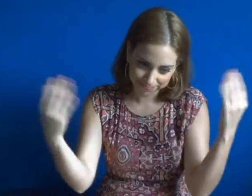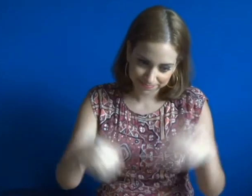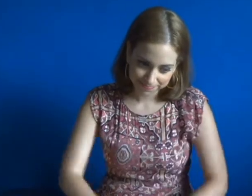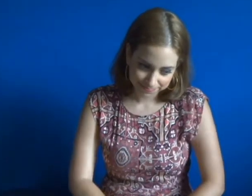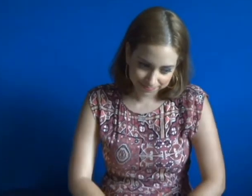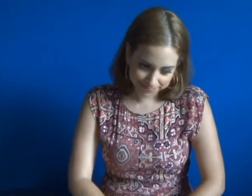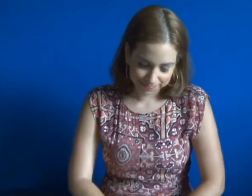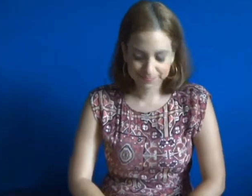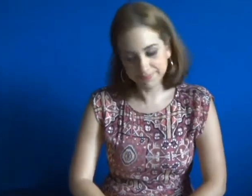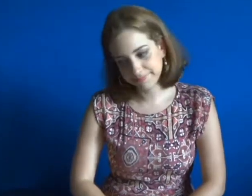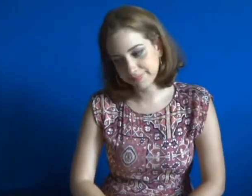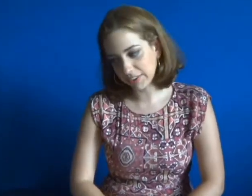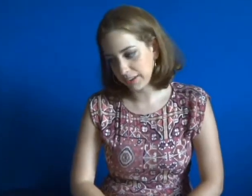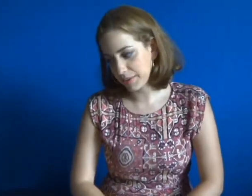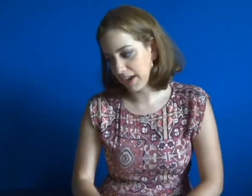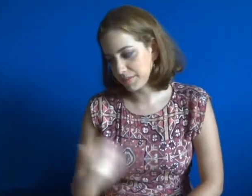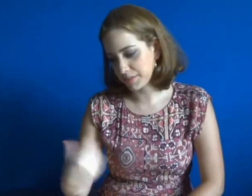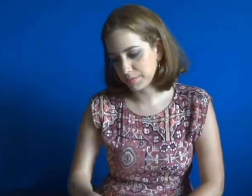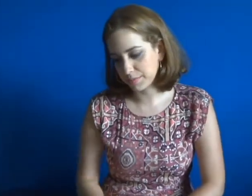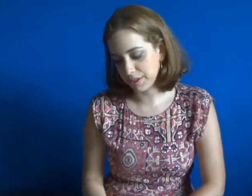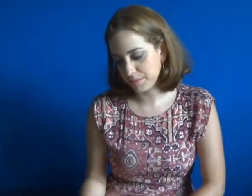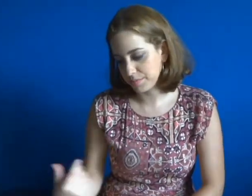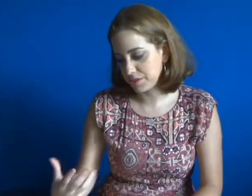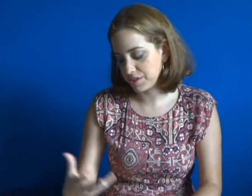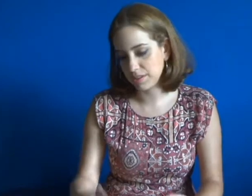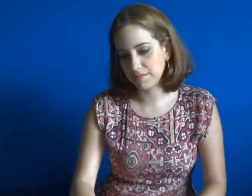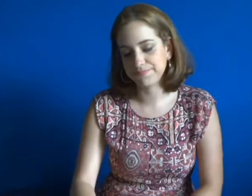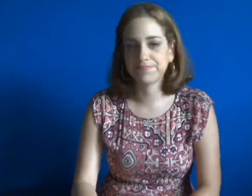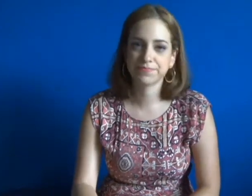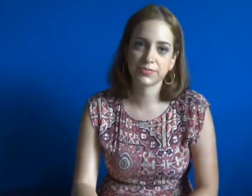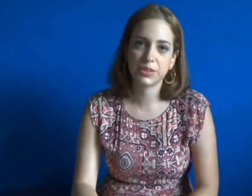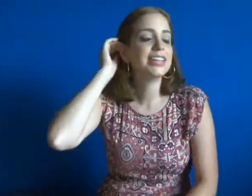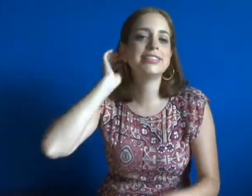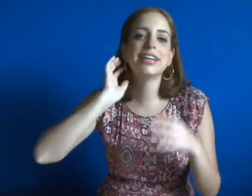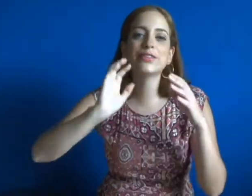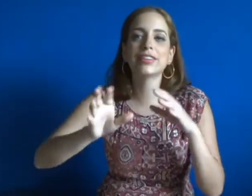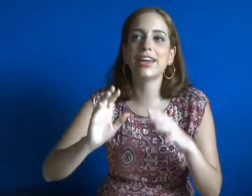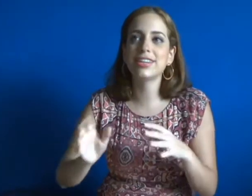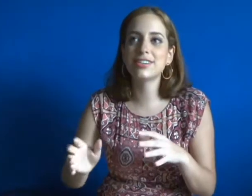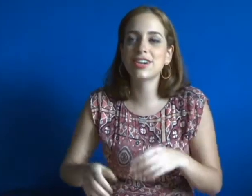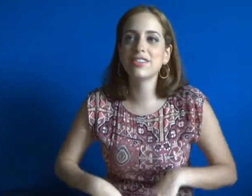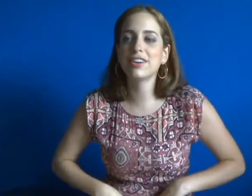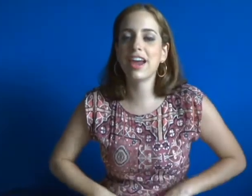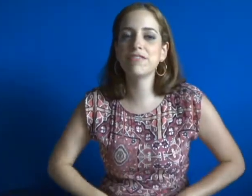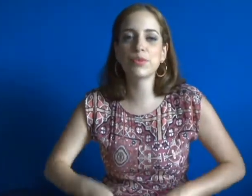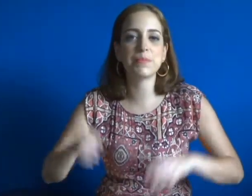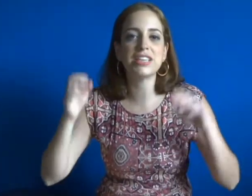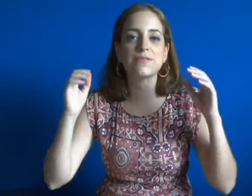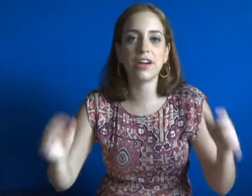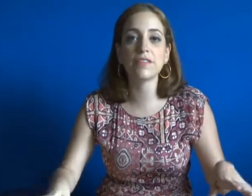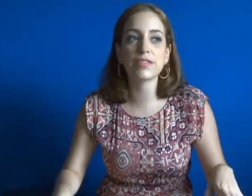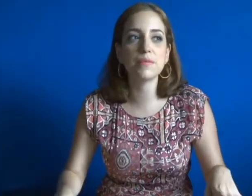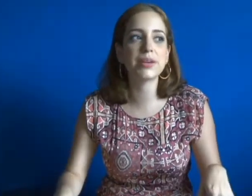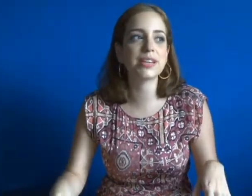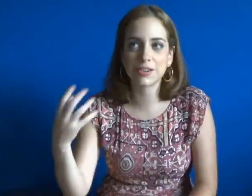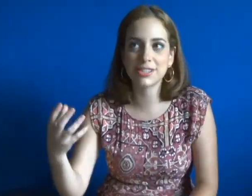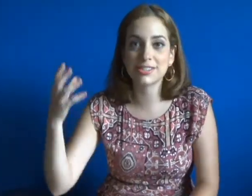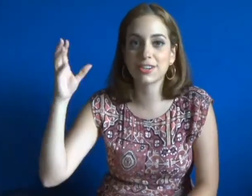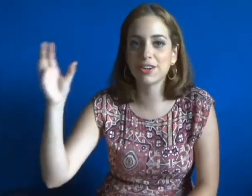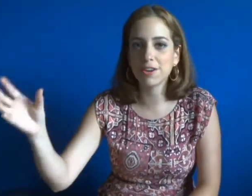okay, we have to, we, we just, they don't like each other, everyone makes fun of them, and first, the